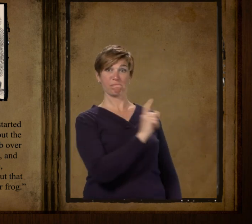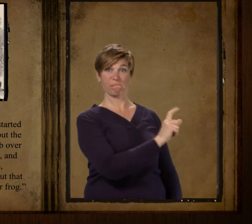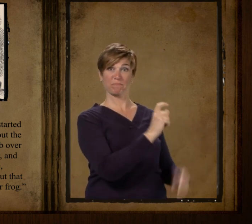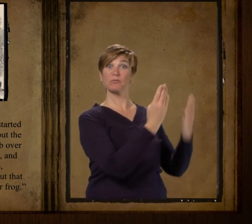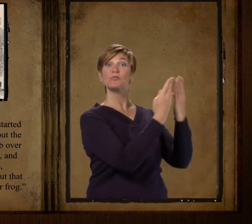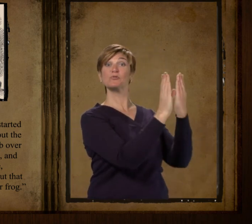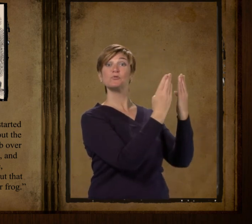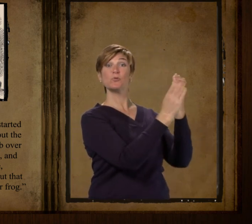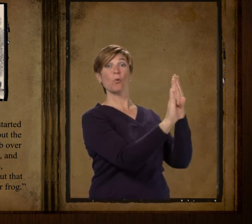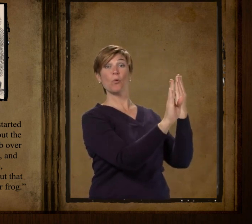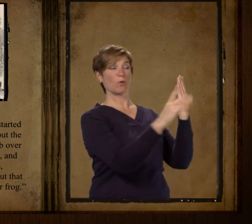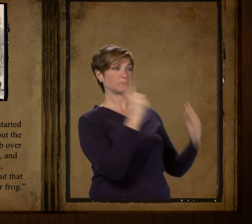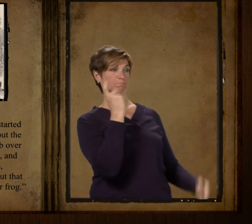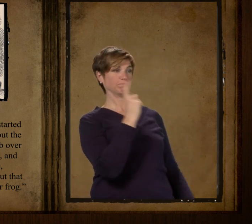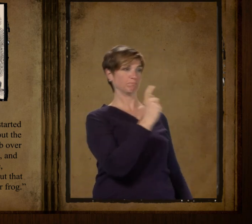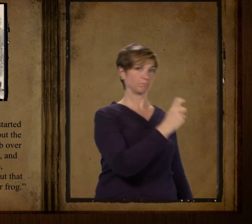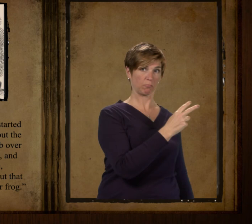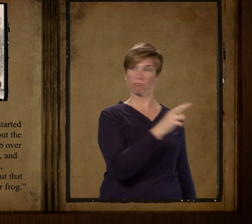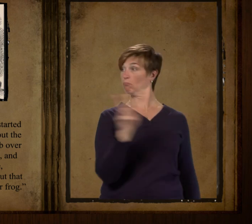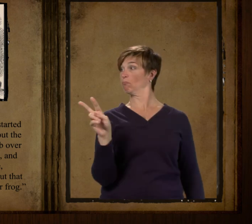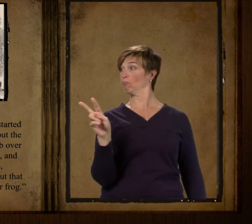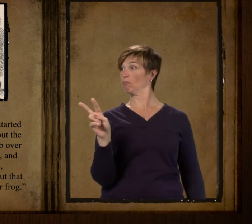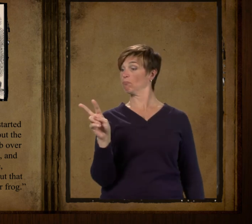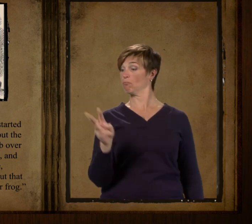over his shoulder this way at Daniel